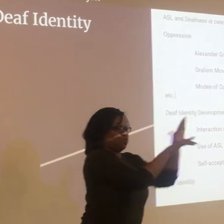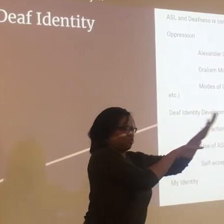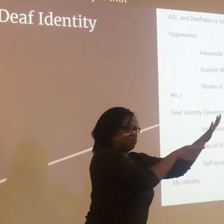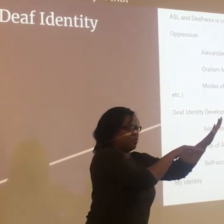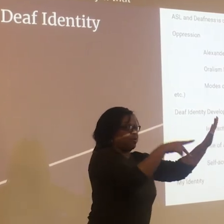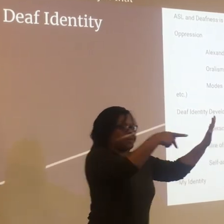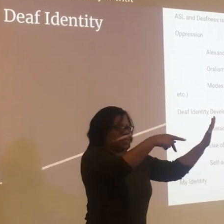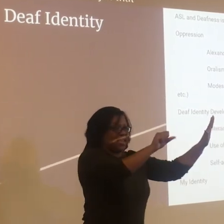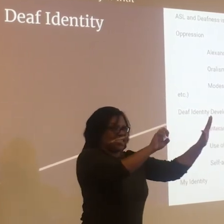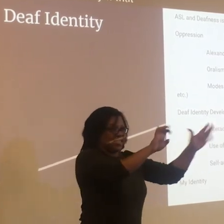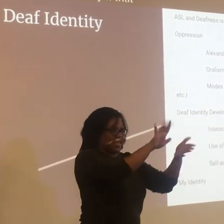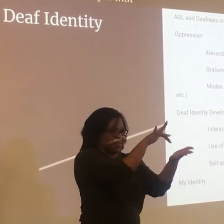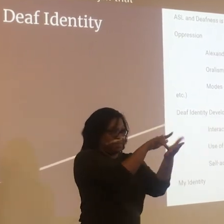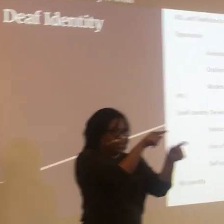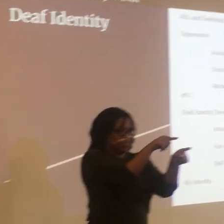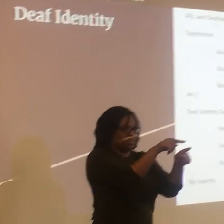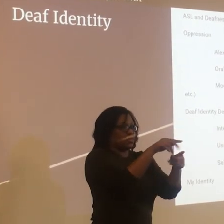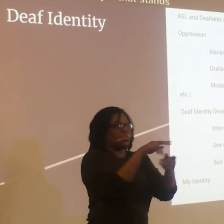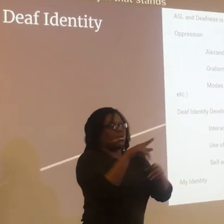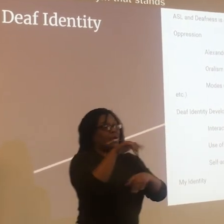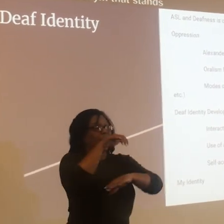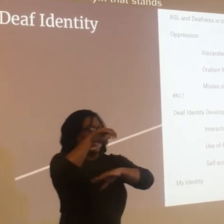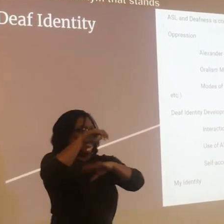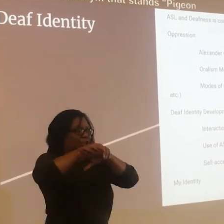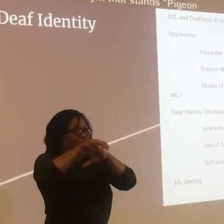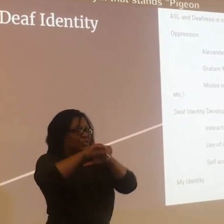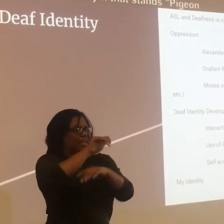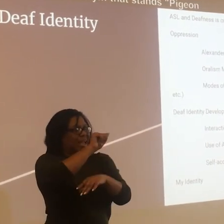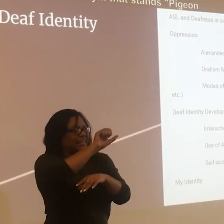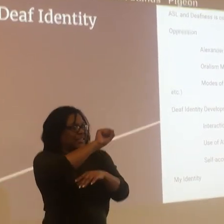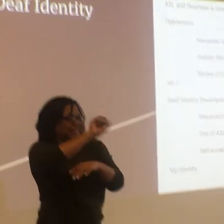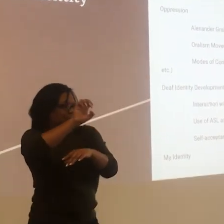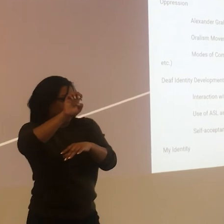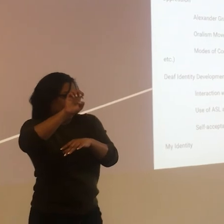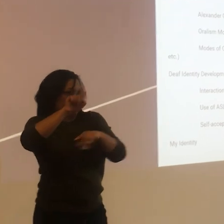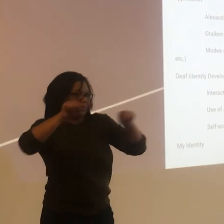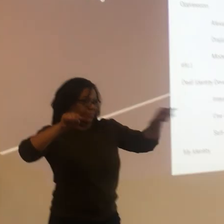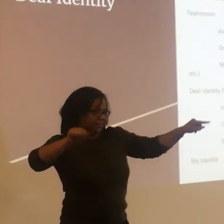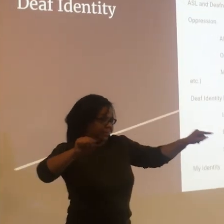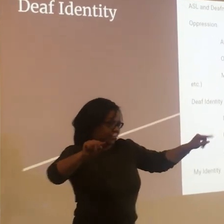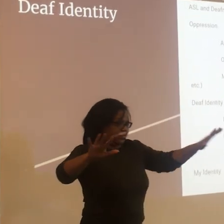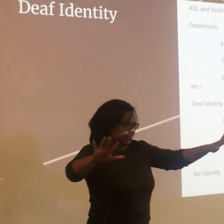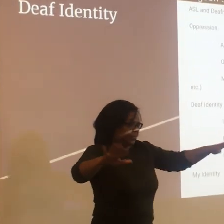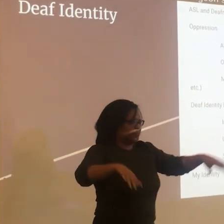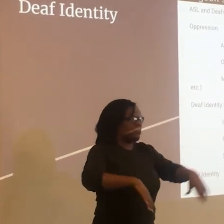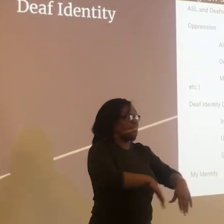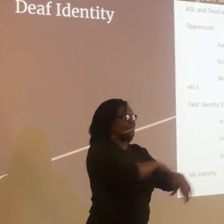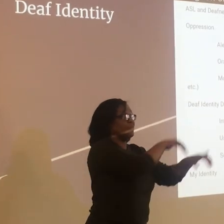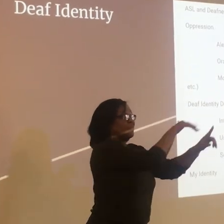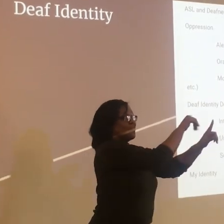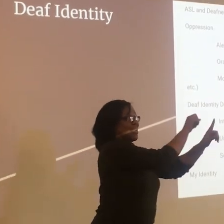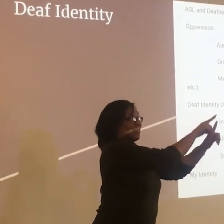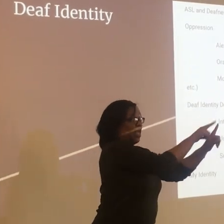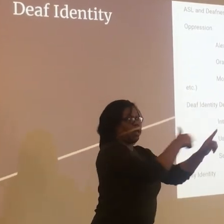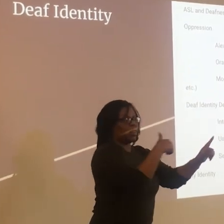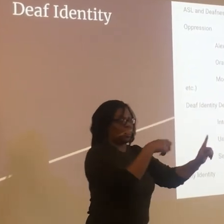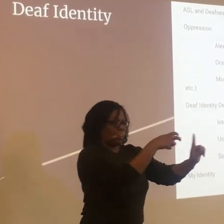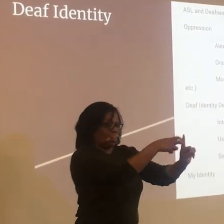let me explain that a little bit. We've got ASL, American Sign Language, and then we've got an English-based sign called Signing